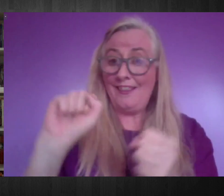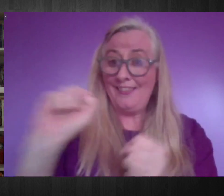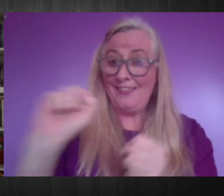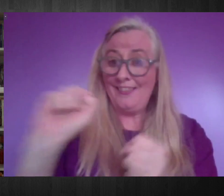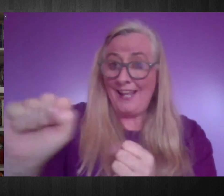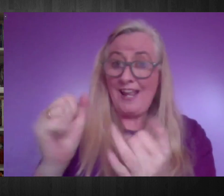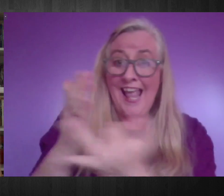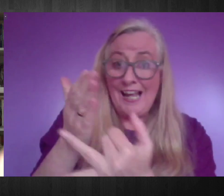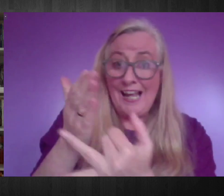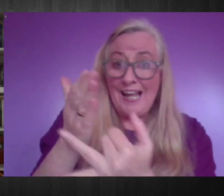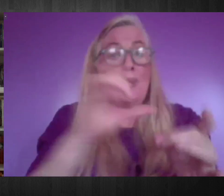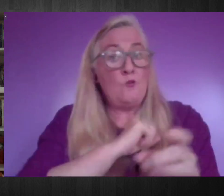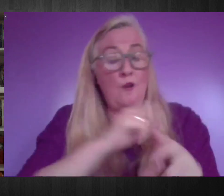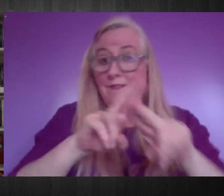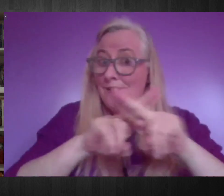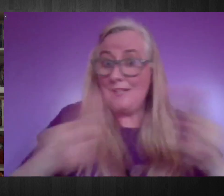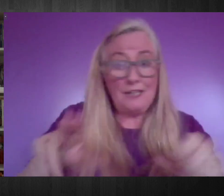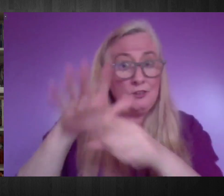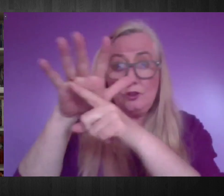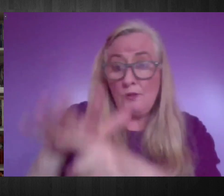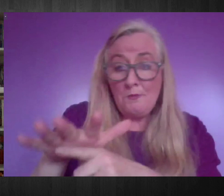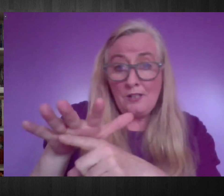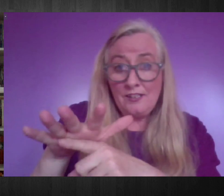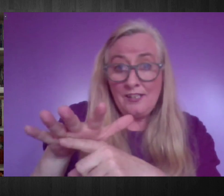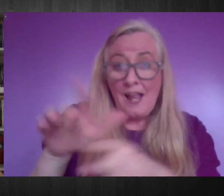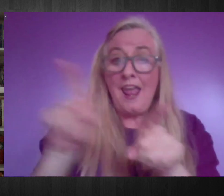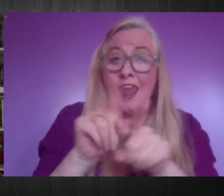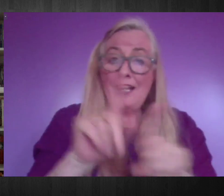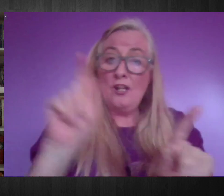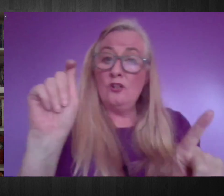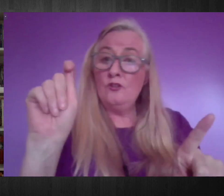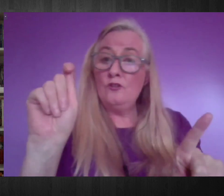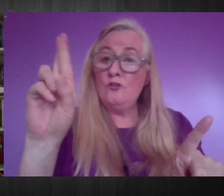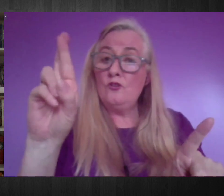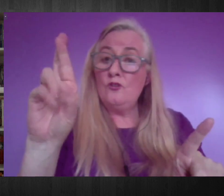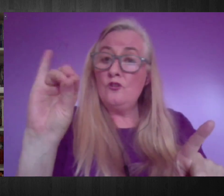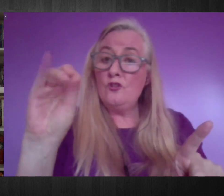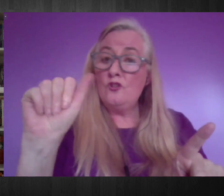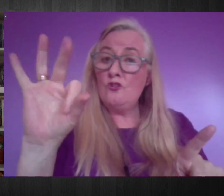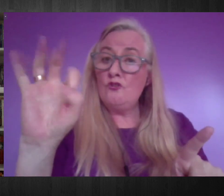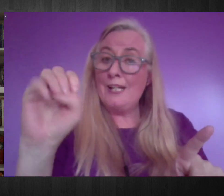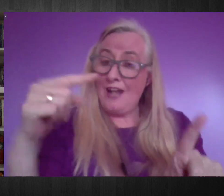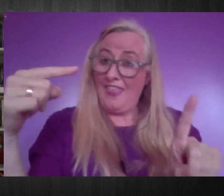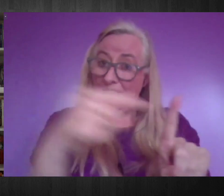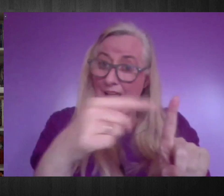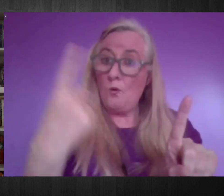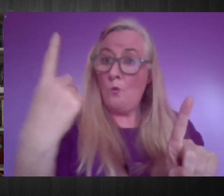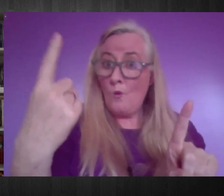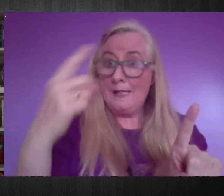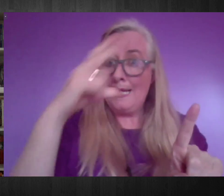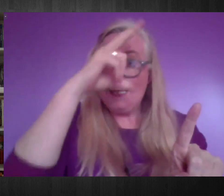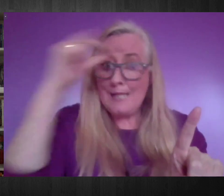-discrimination. The example of the triage was one of the greatest examples of how discrimination and